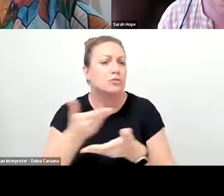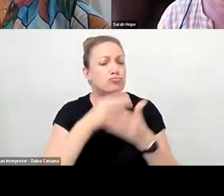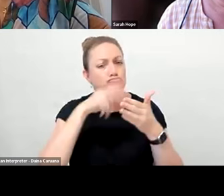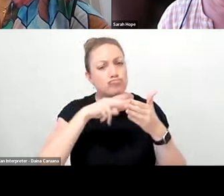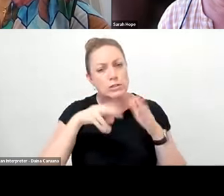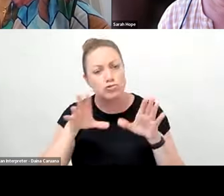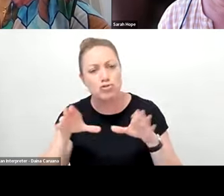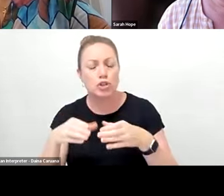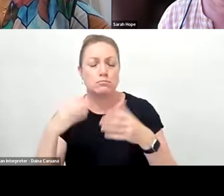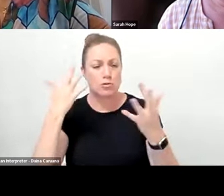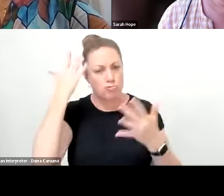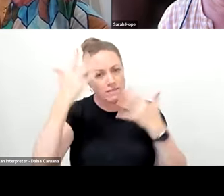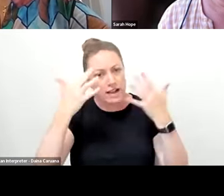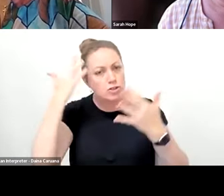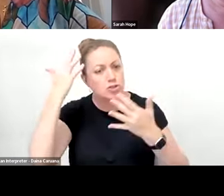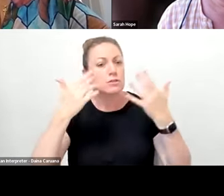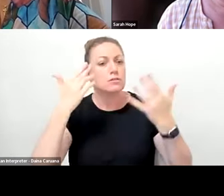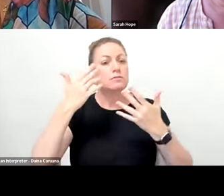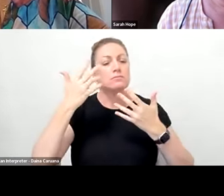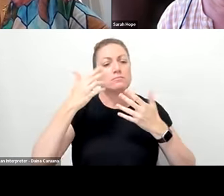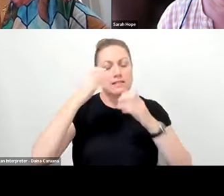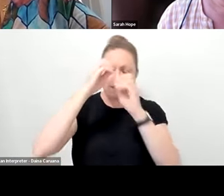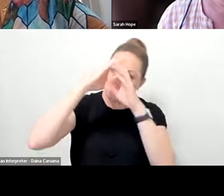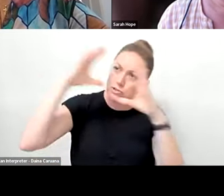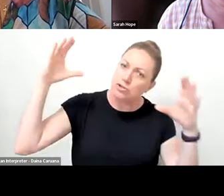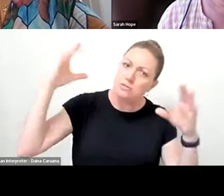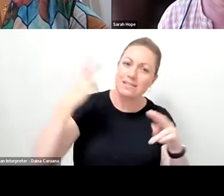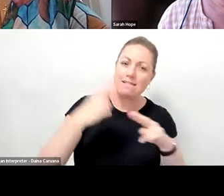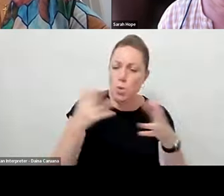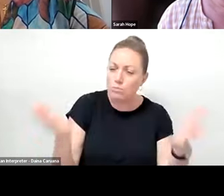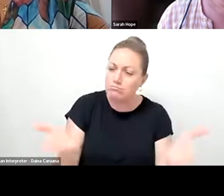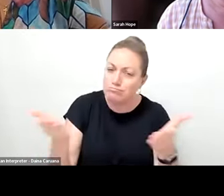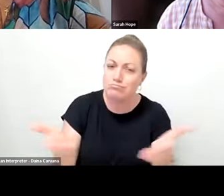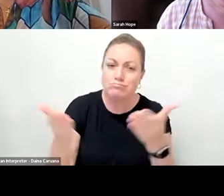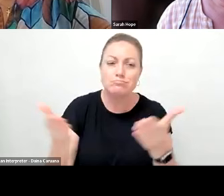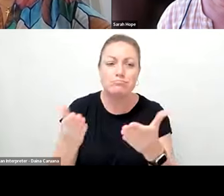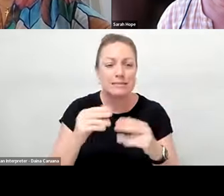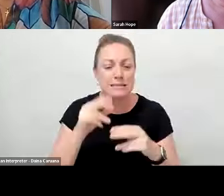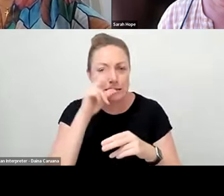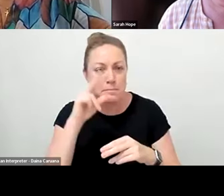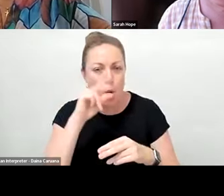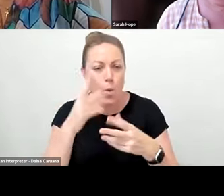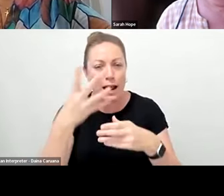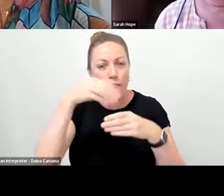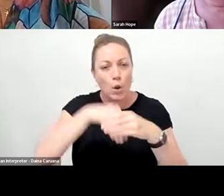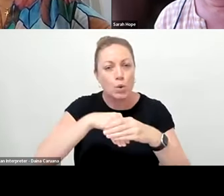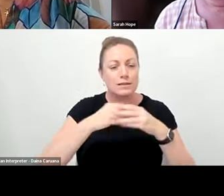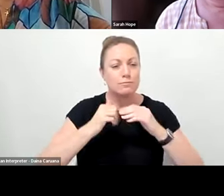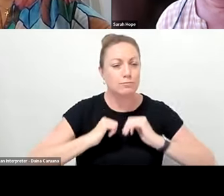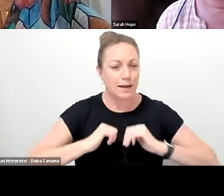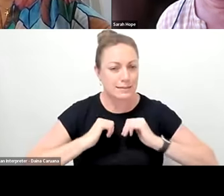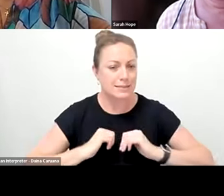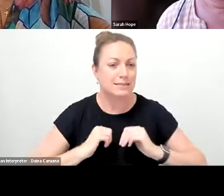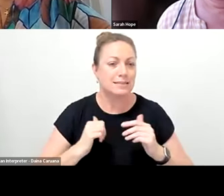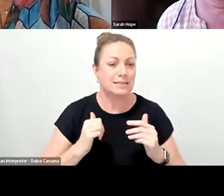discussion, and visioning about how we might nurture small, local, and inclusive practice, um, in the places